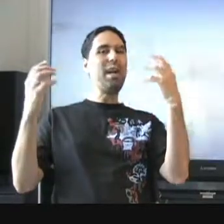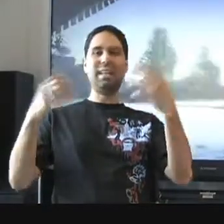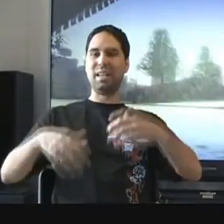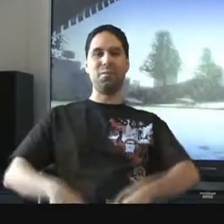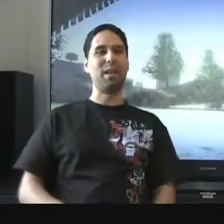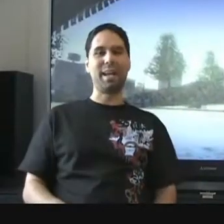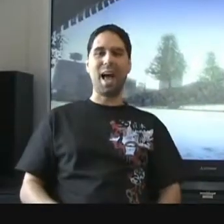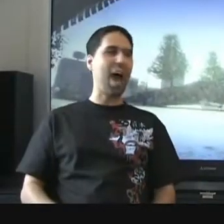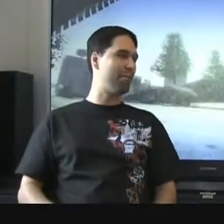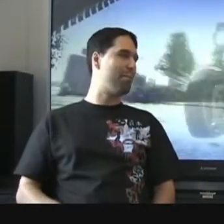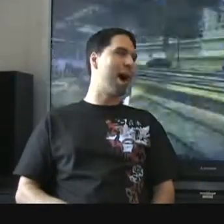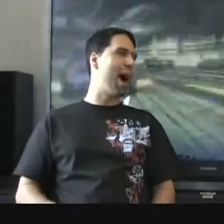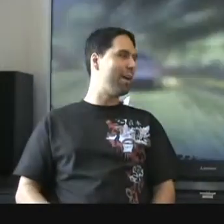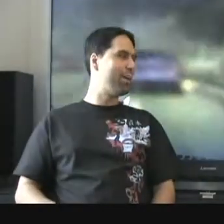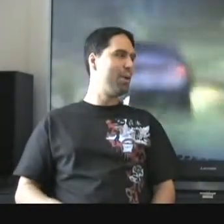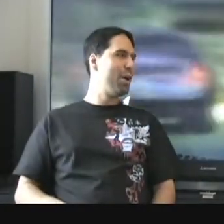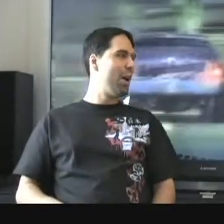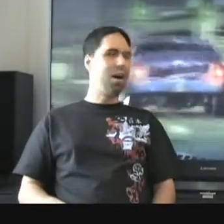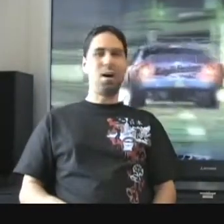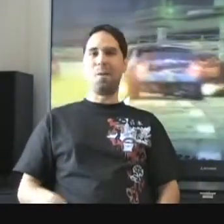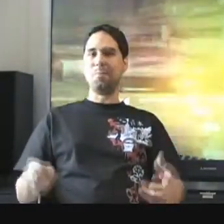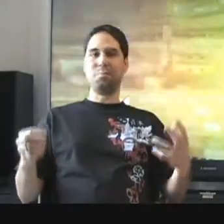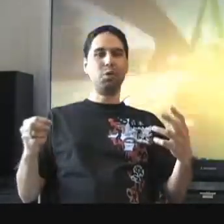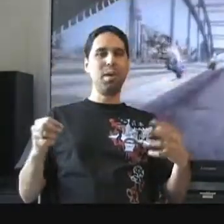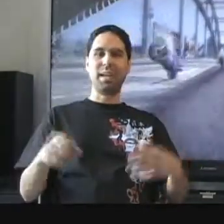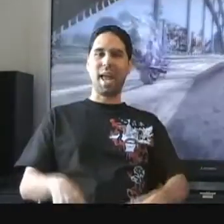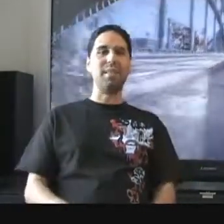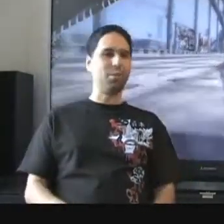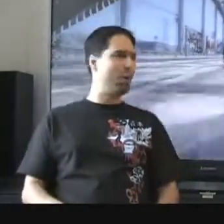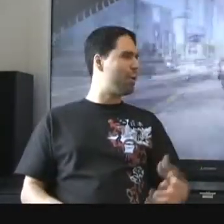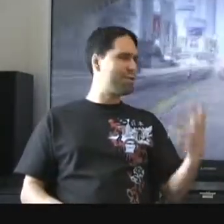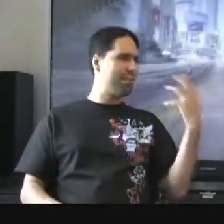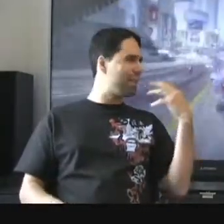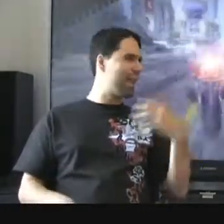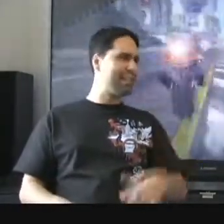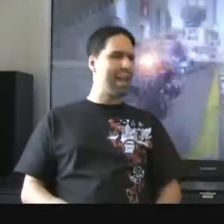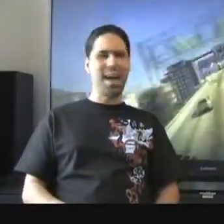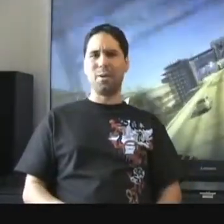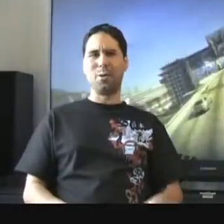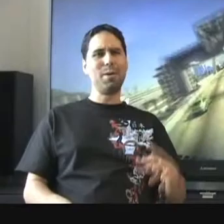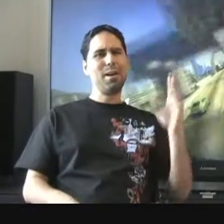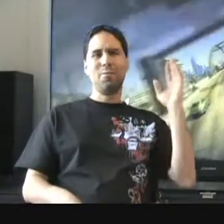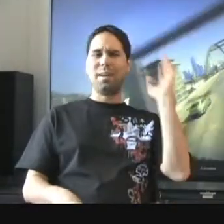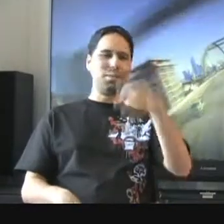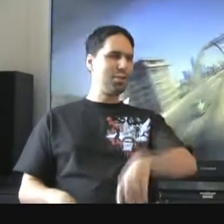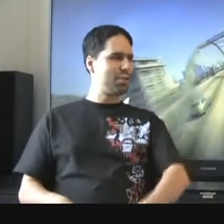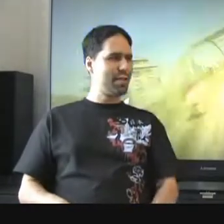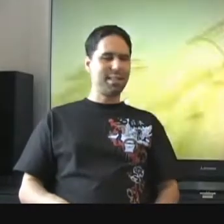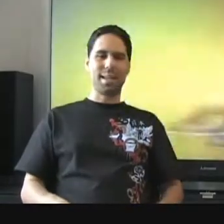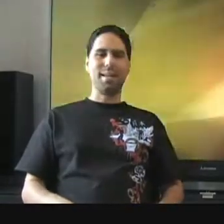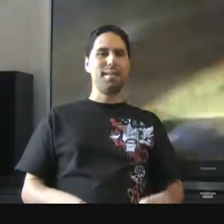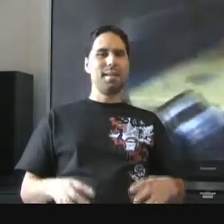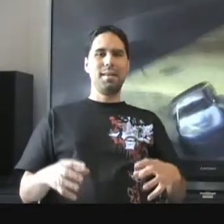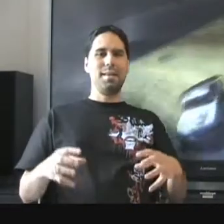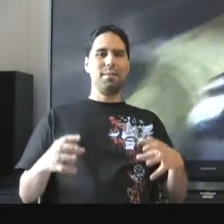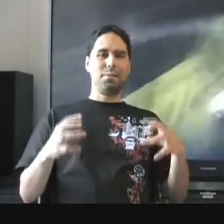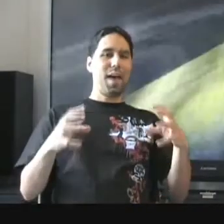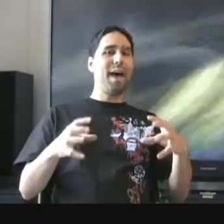wheeling for like a half a mile, doing an endo or something like that, or running through the streets, and that